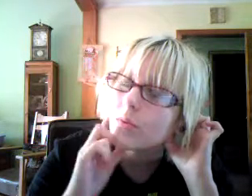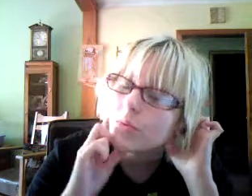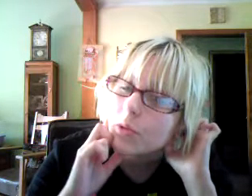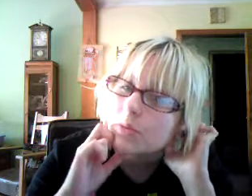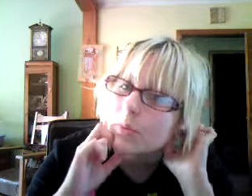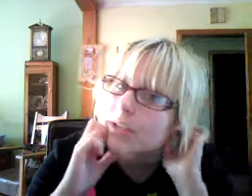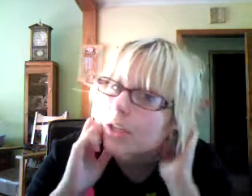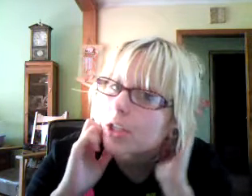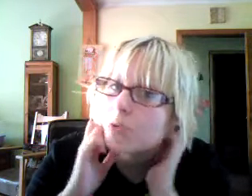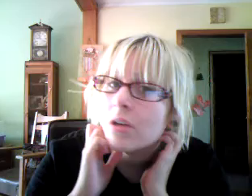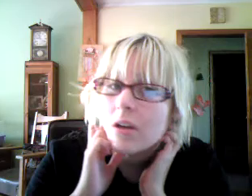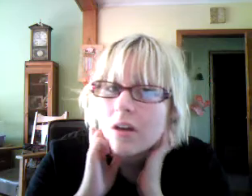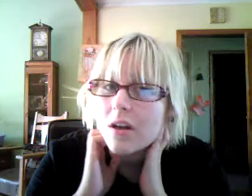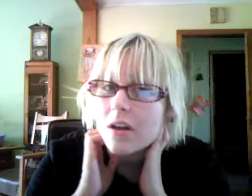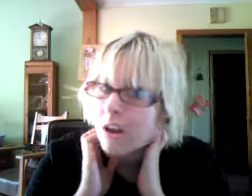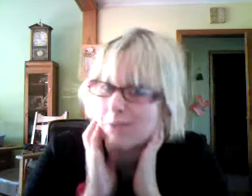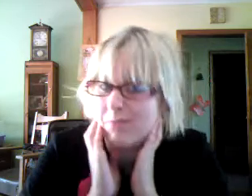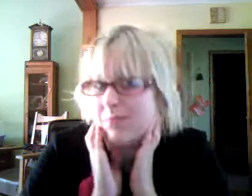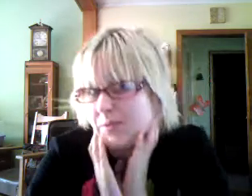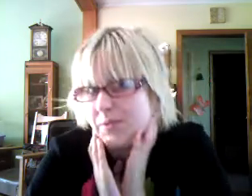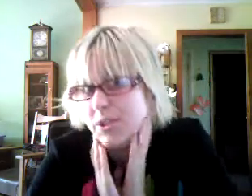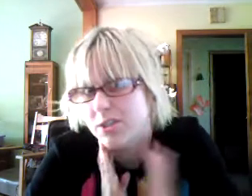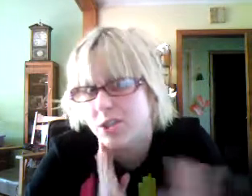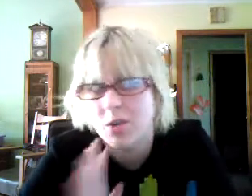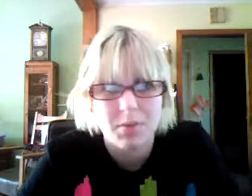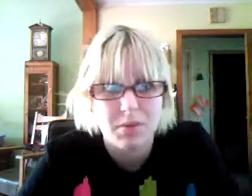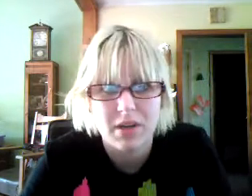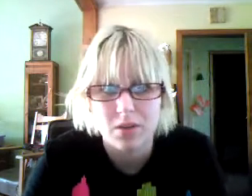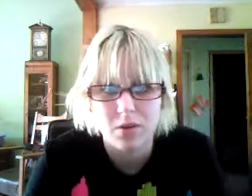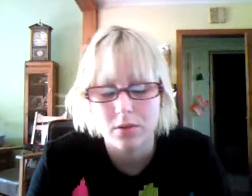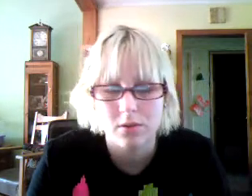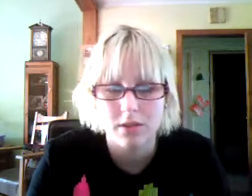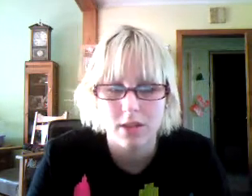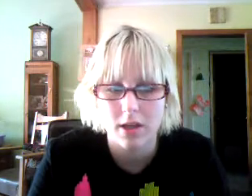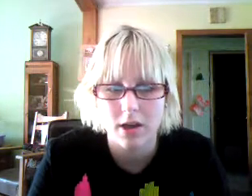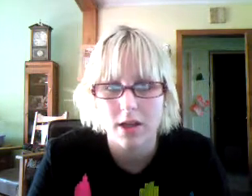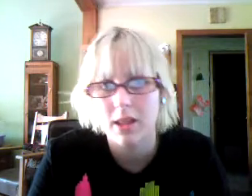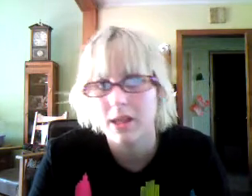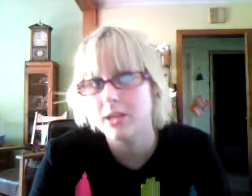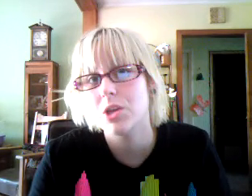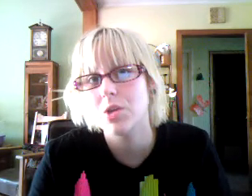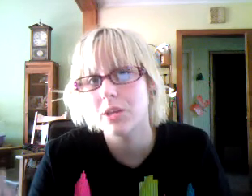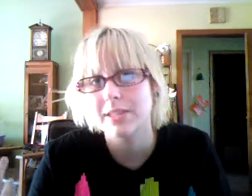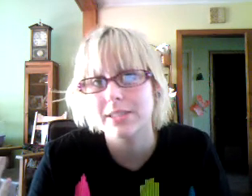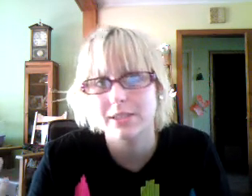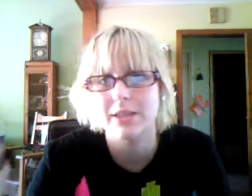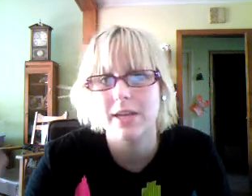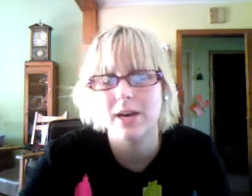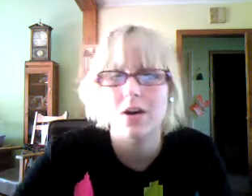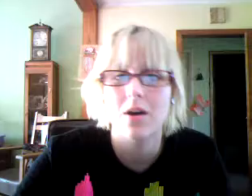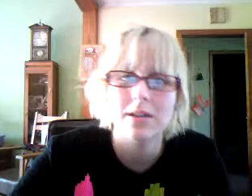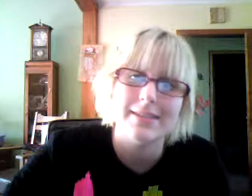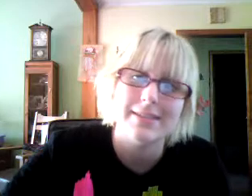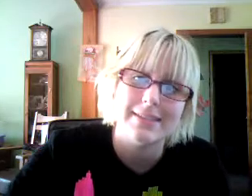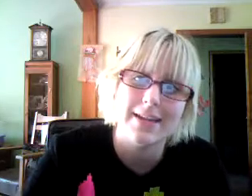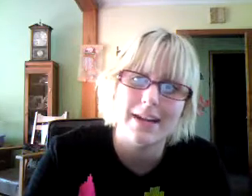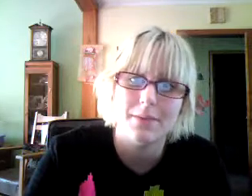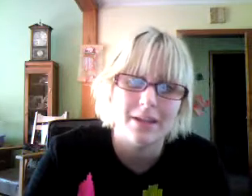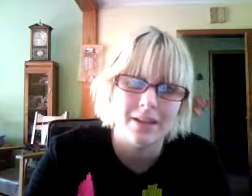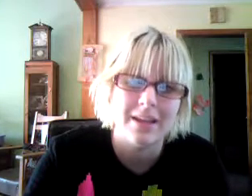who was bisexual. I, um, if she showed up at my door and said, I like you, let's get it on, let's date, I'd be like,